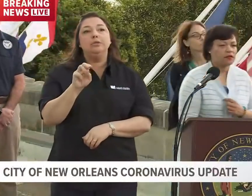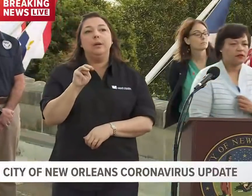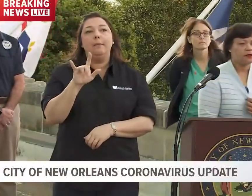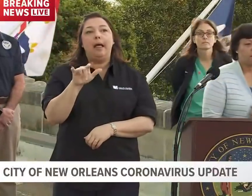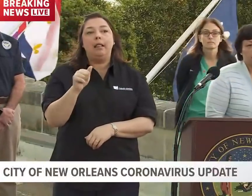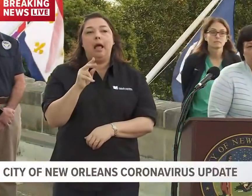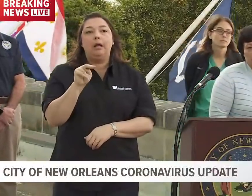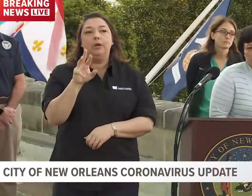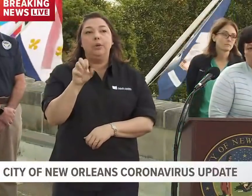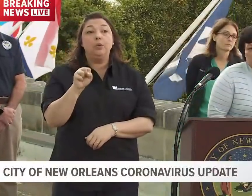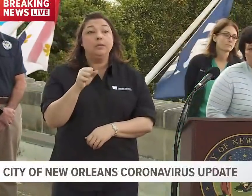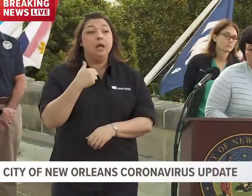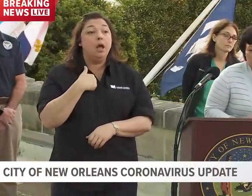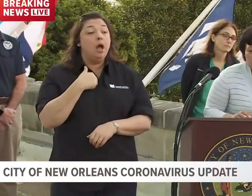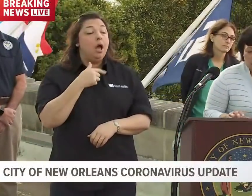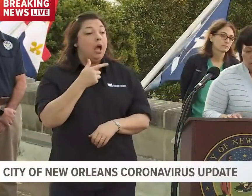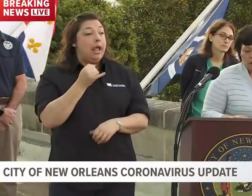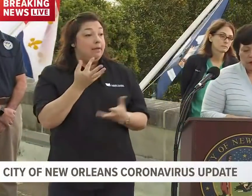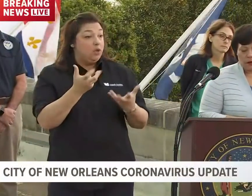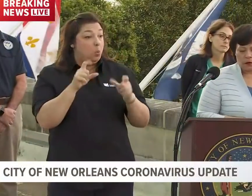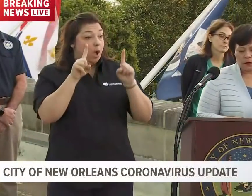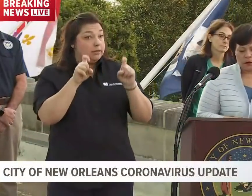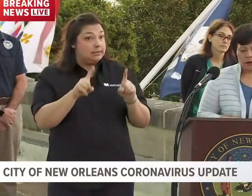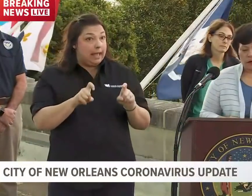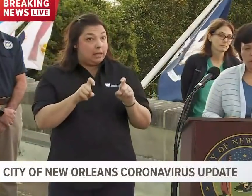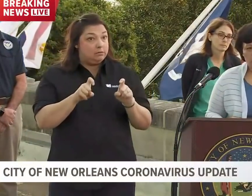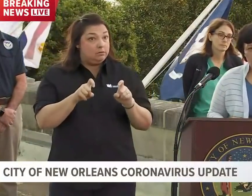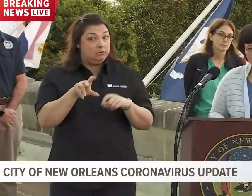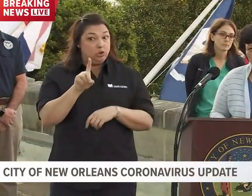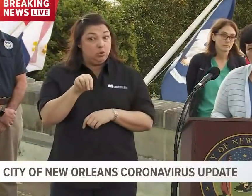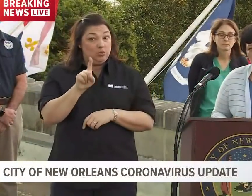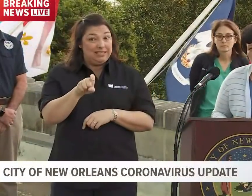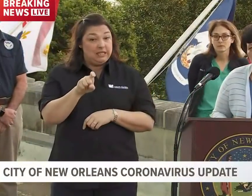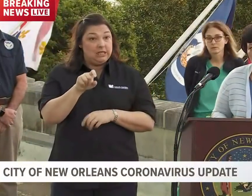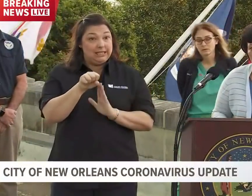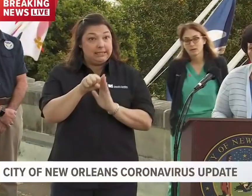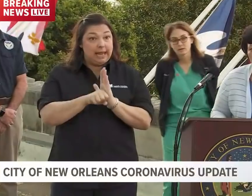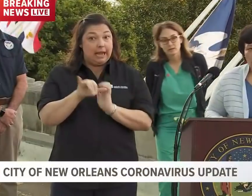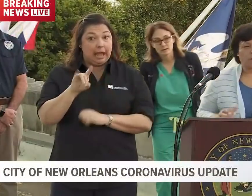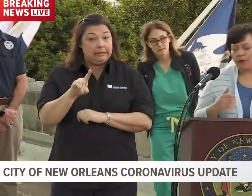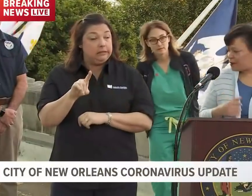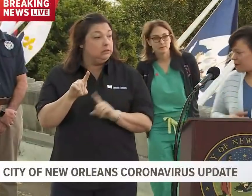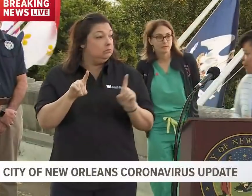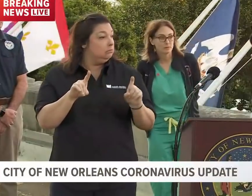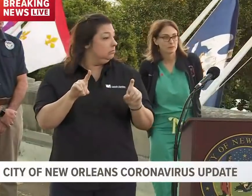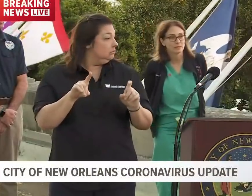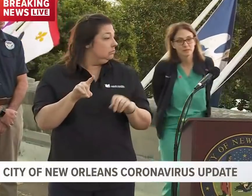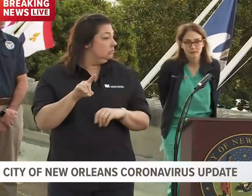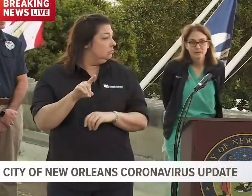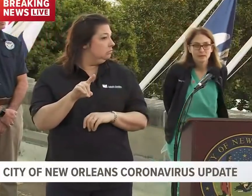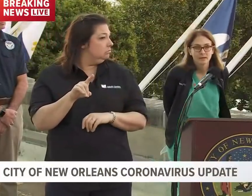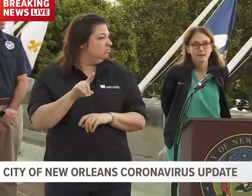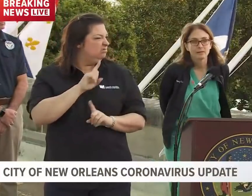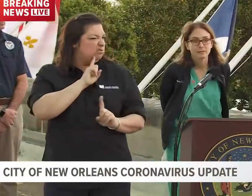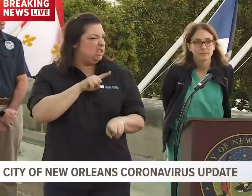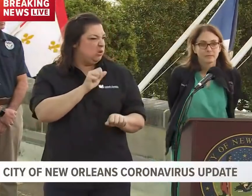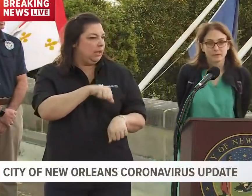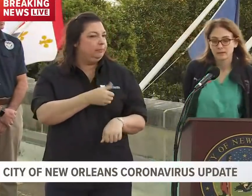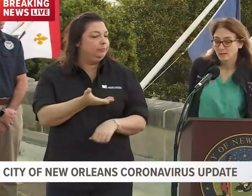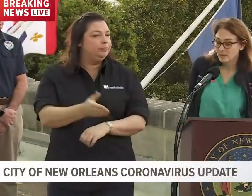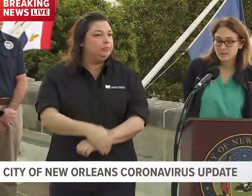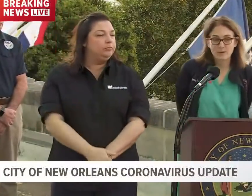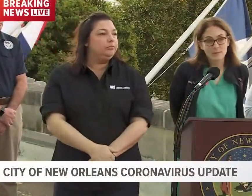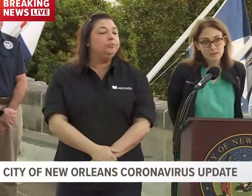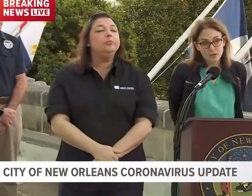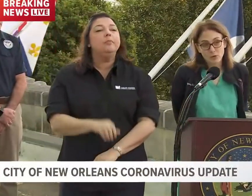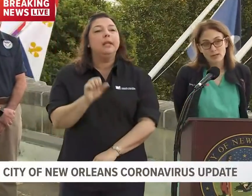...to be able to get tested. Do they need any state ID? No, we can answer that. Just go on up and